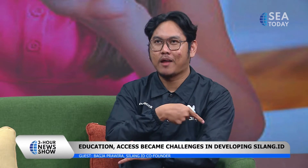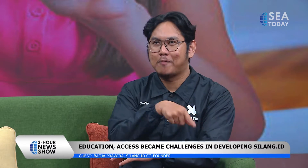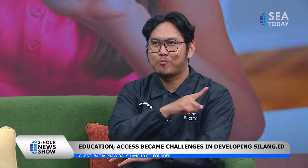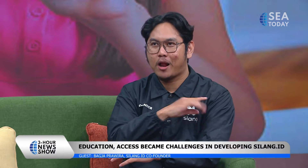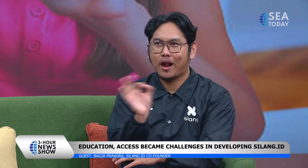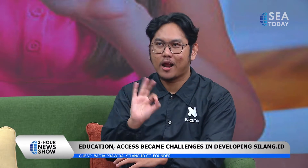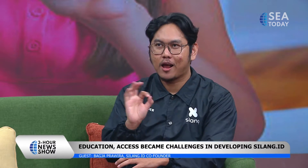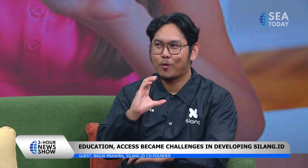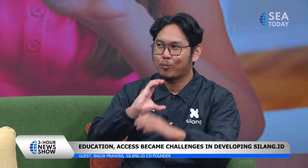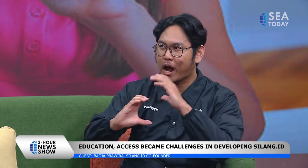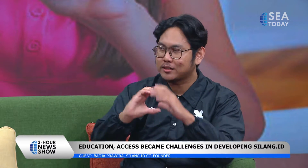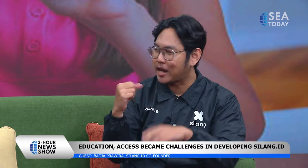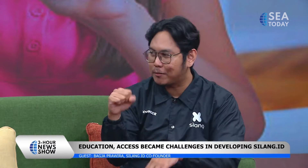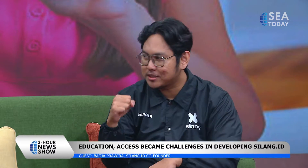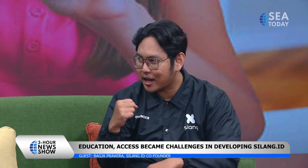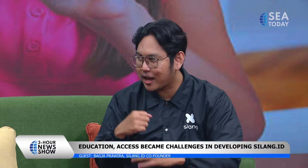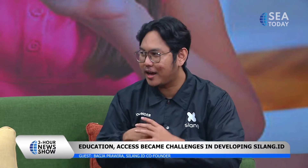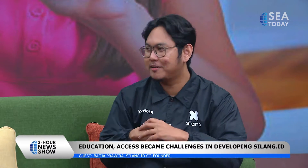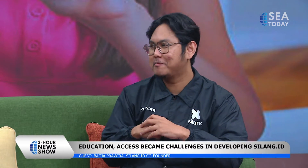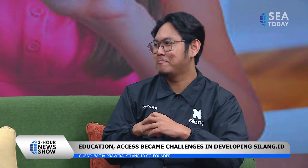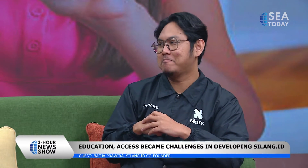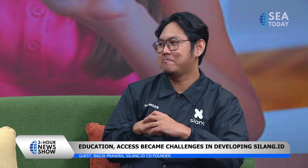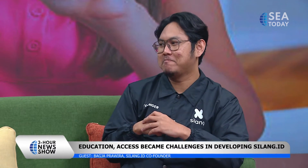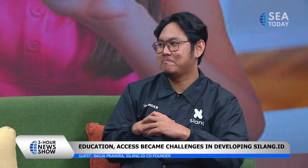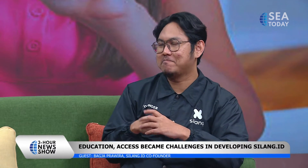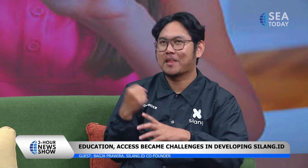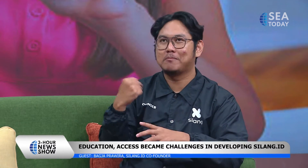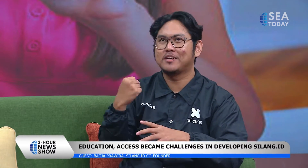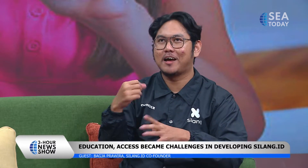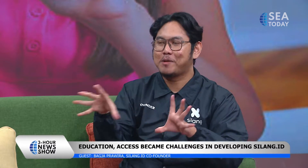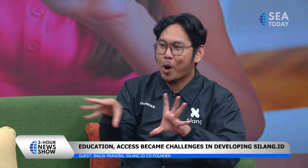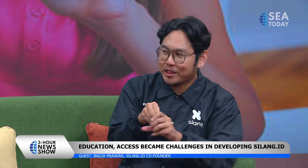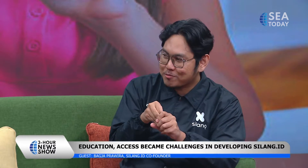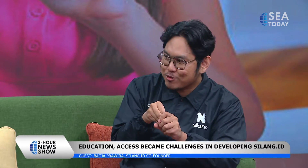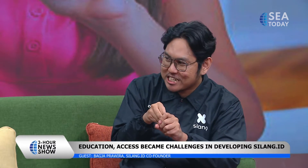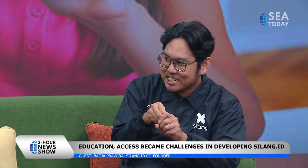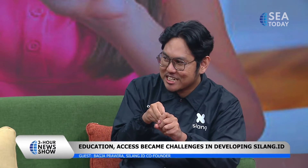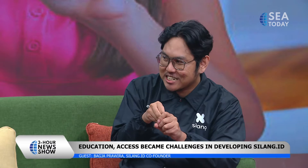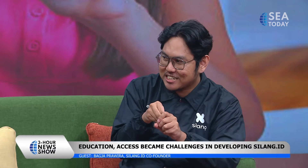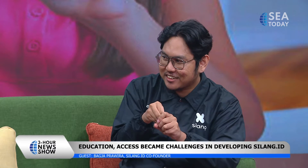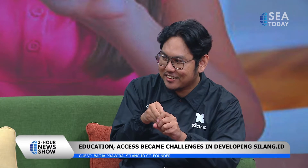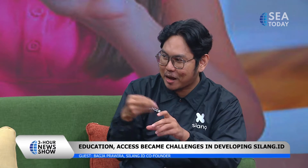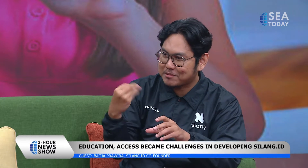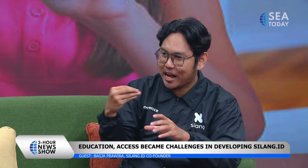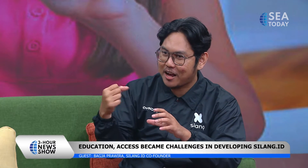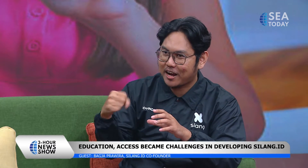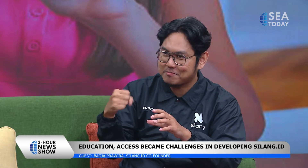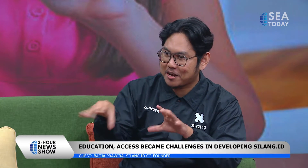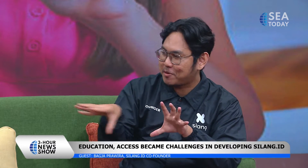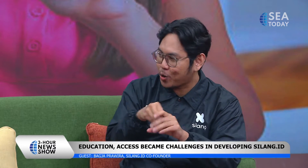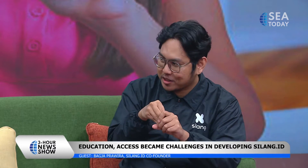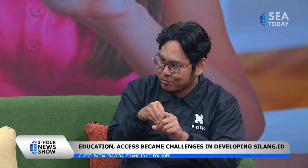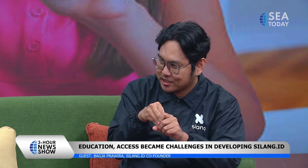uh deaf people cannot do anything cannot communicate with with them and could not get